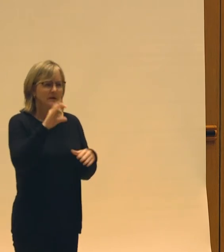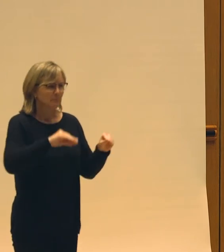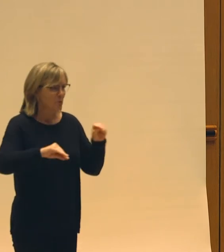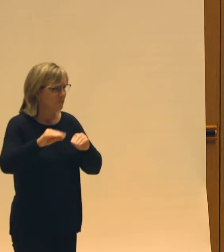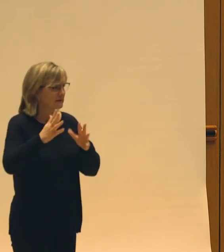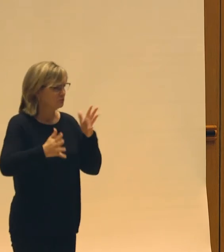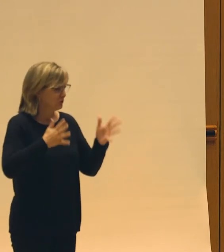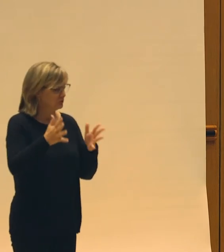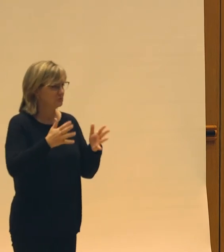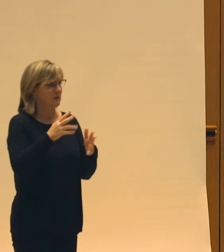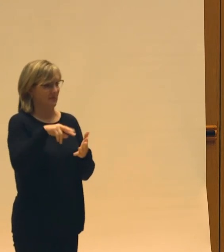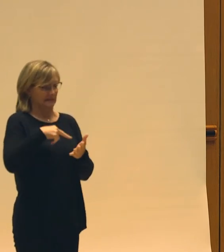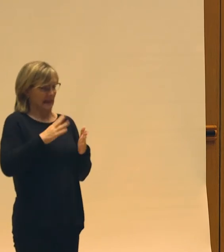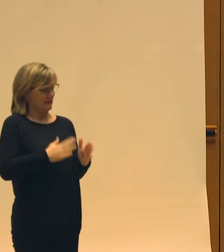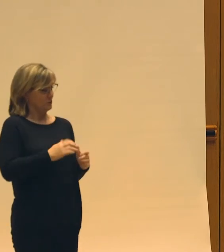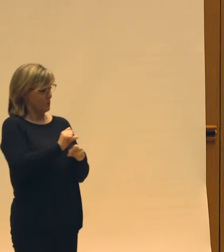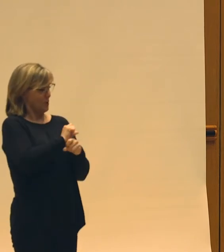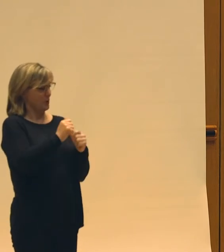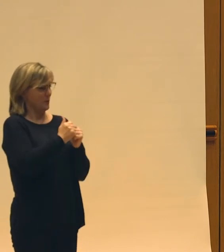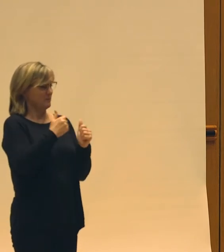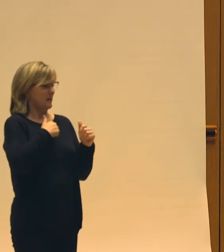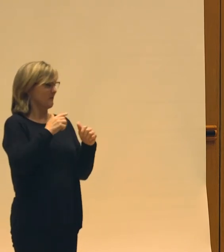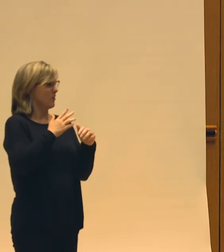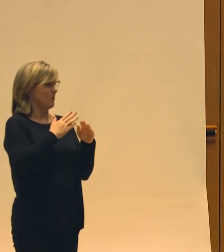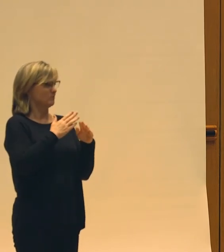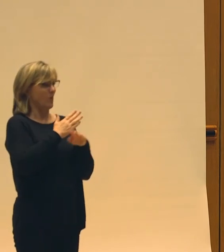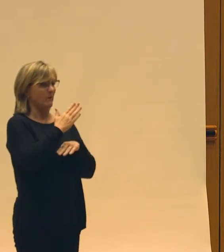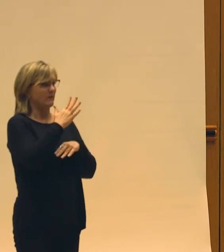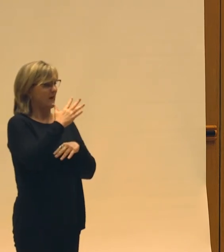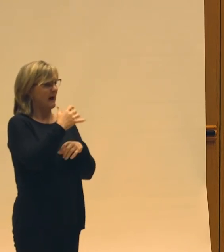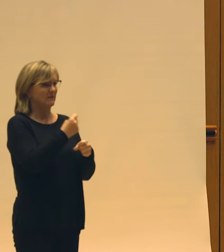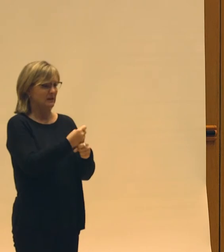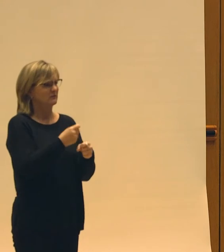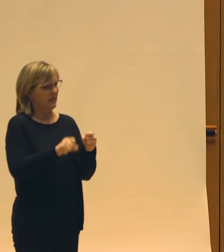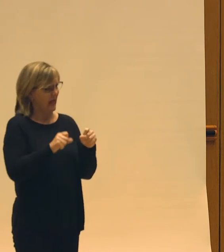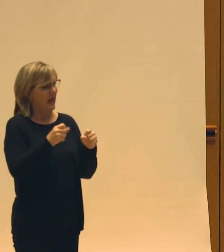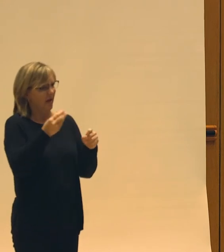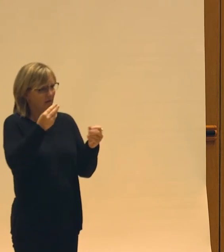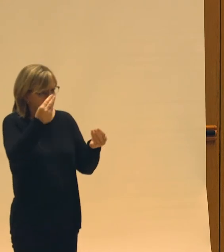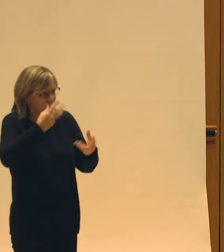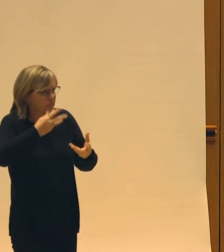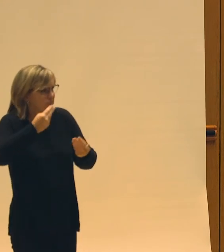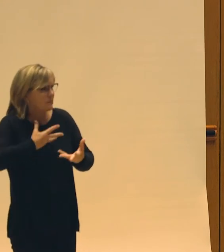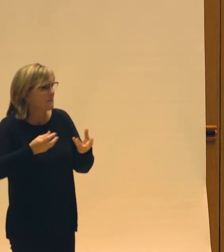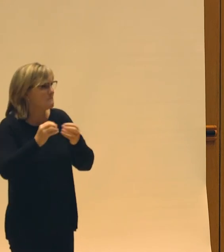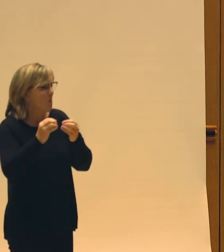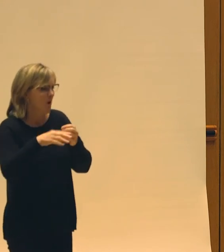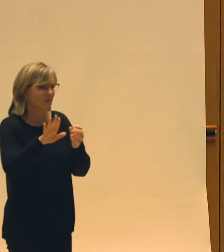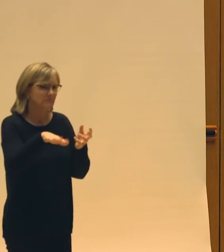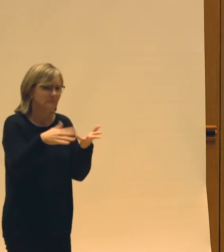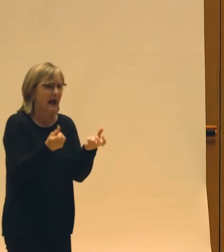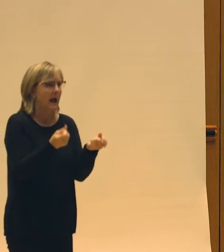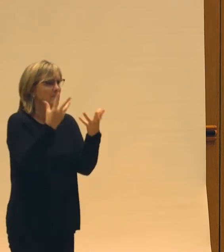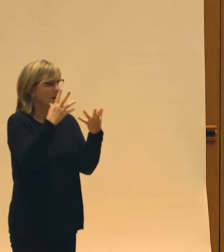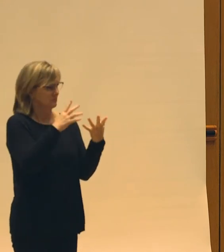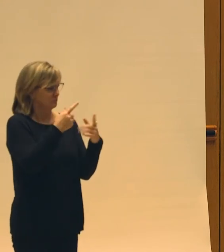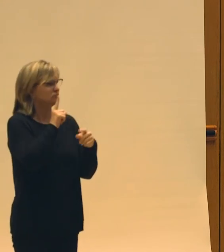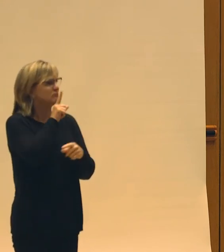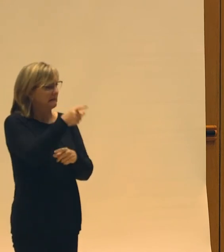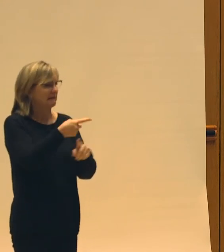the dancers who had been working with me for upwards of five years were able to pull apart even more. How much of it came from hula? Hula.